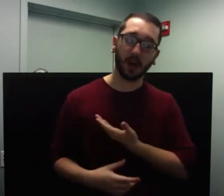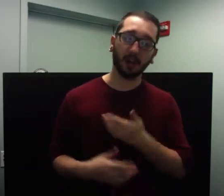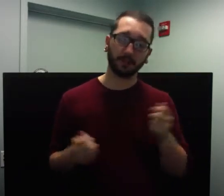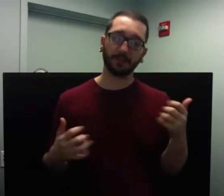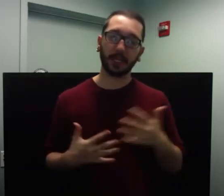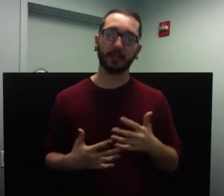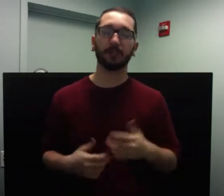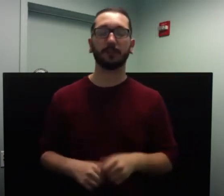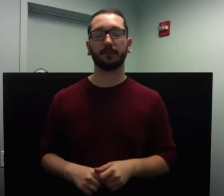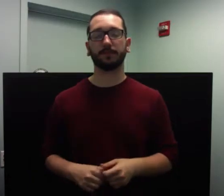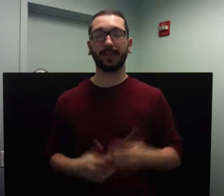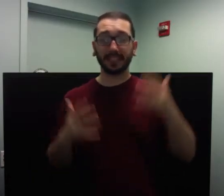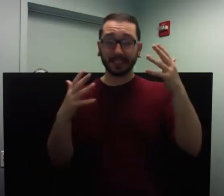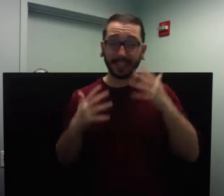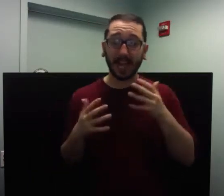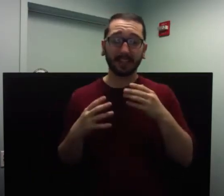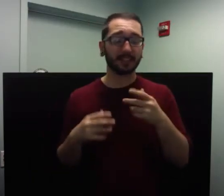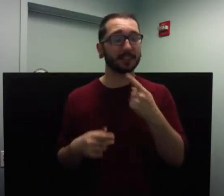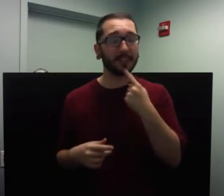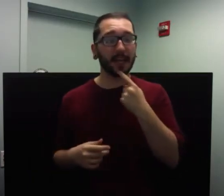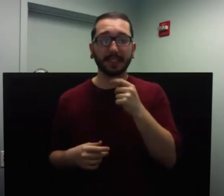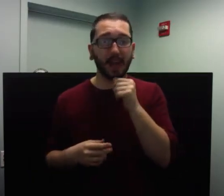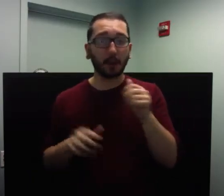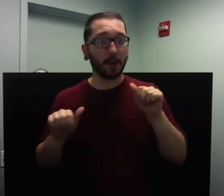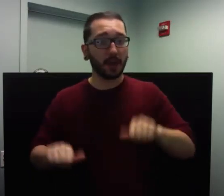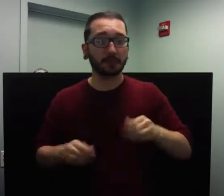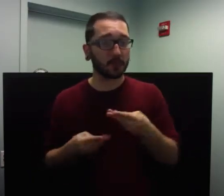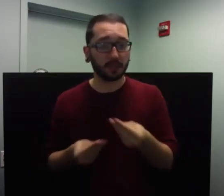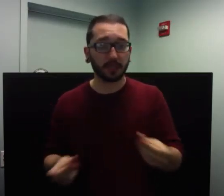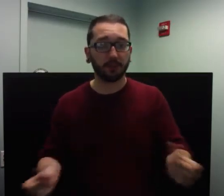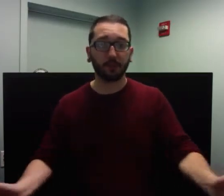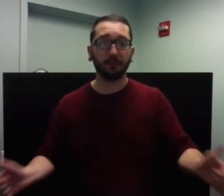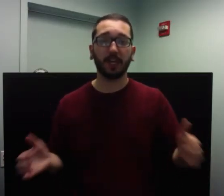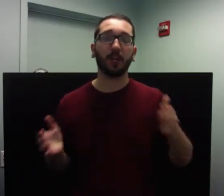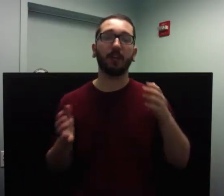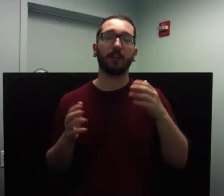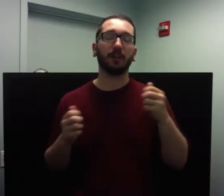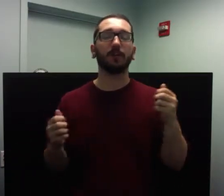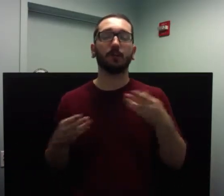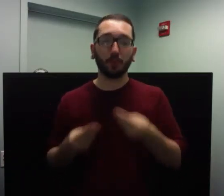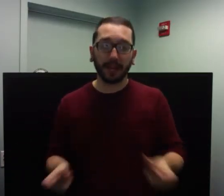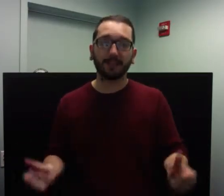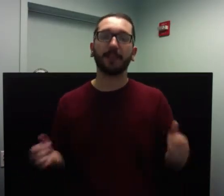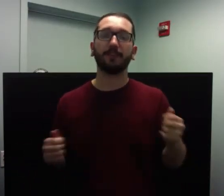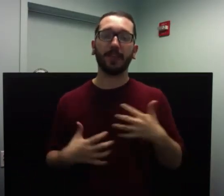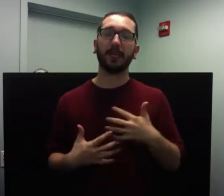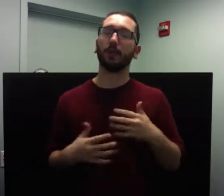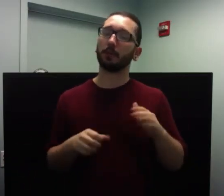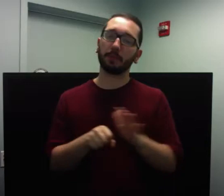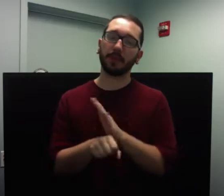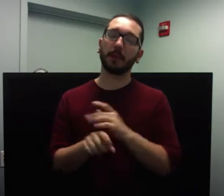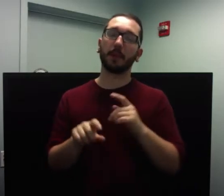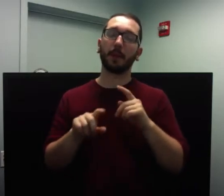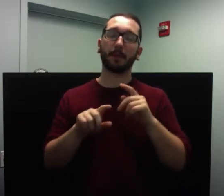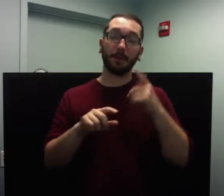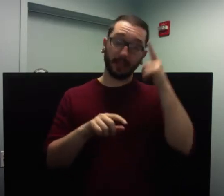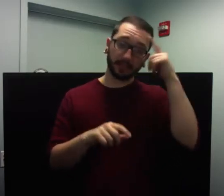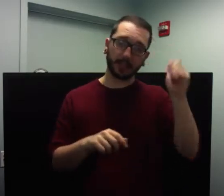it's not possible to do away with fear completely. Every person on this planet experiences fear. We